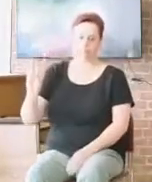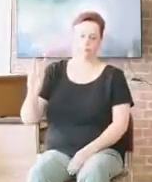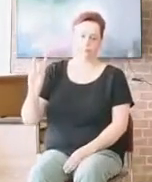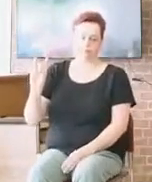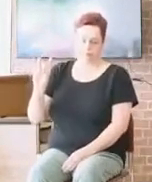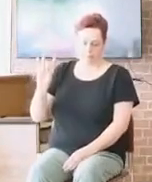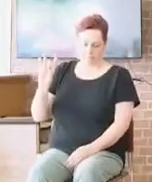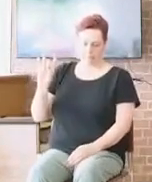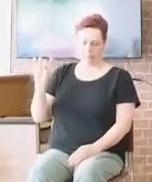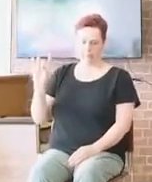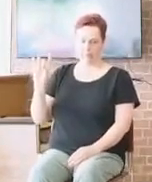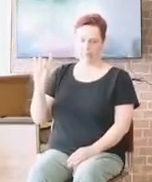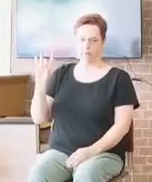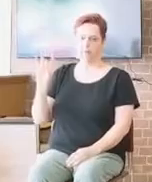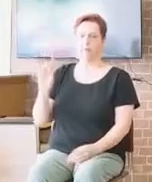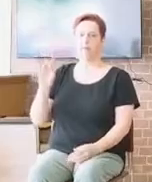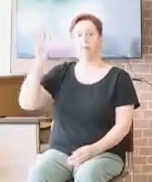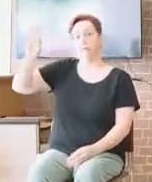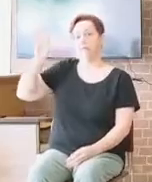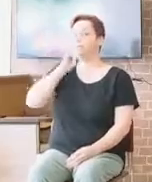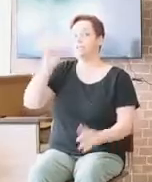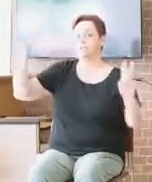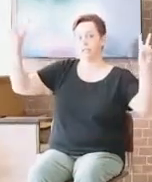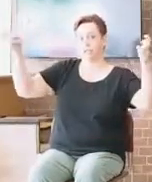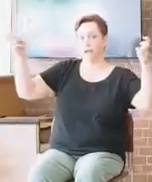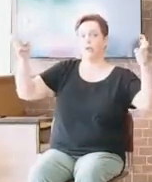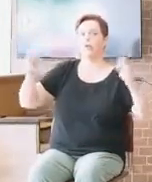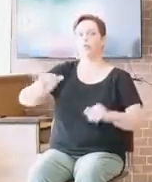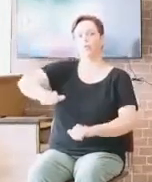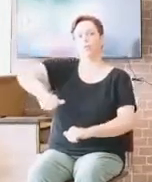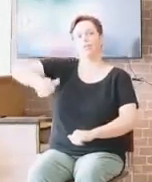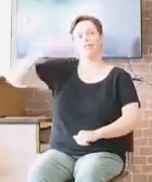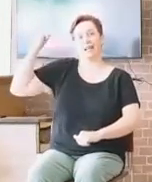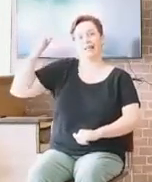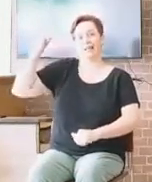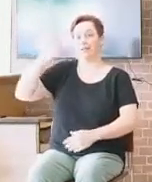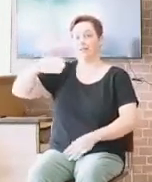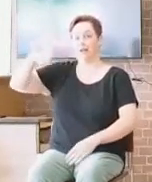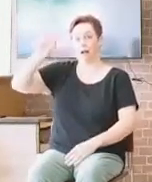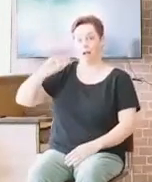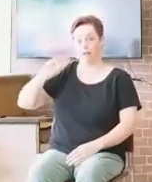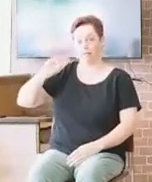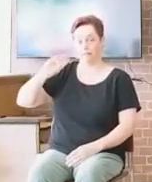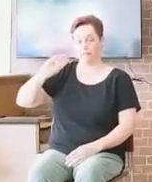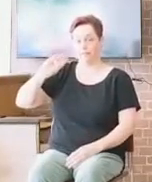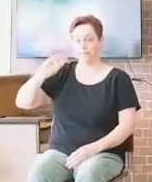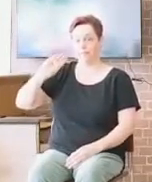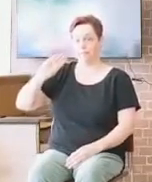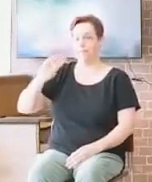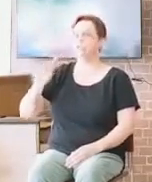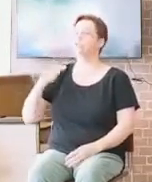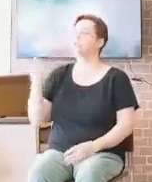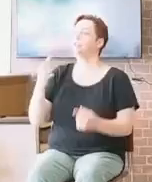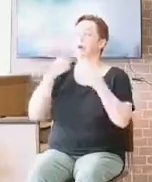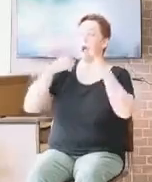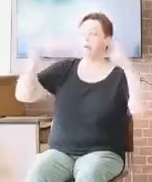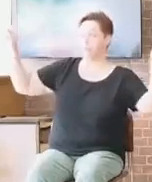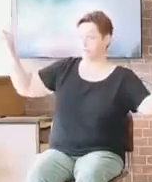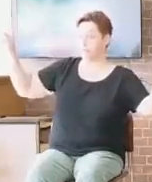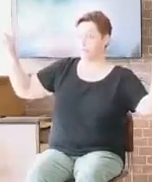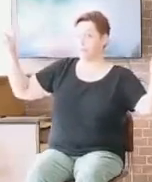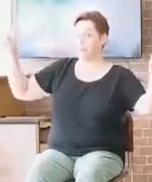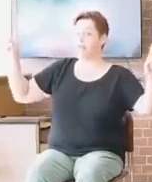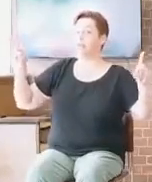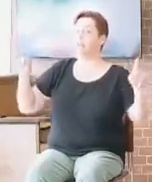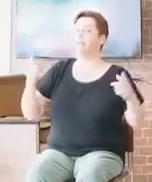This message is entitled rejecting God, rejecting God. Um, just some announcements for, uh, coming